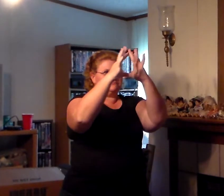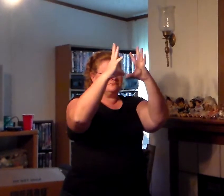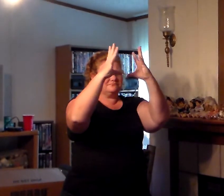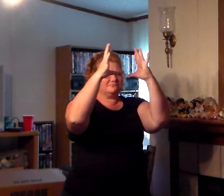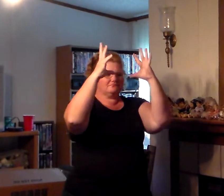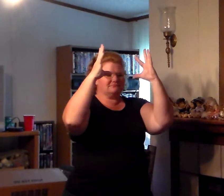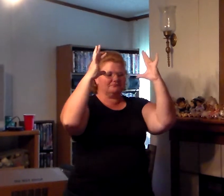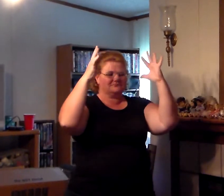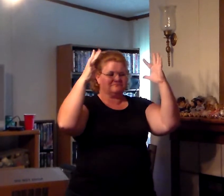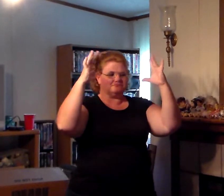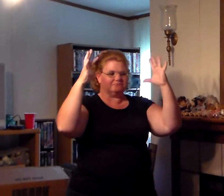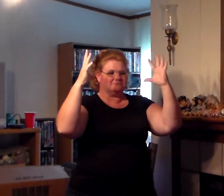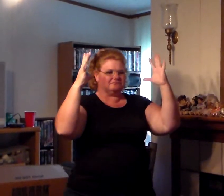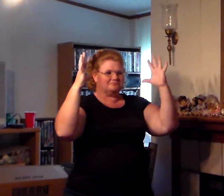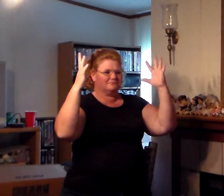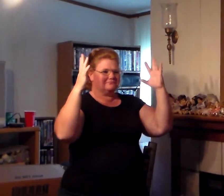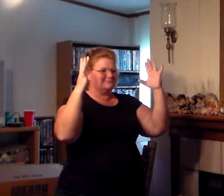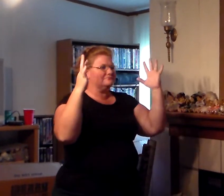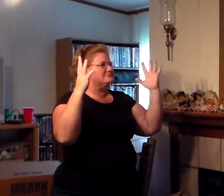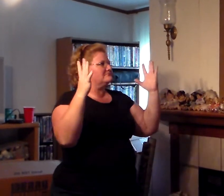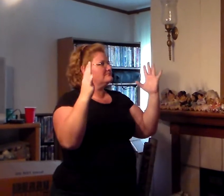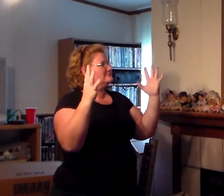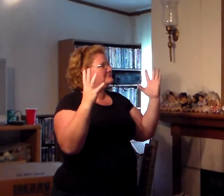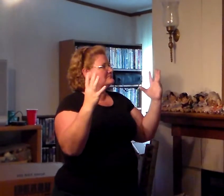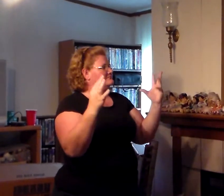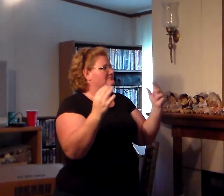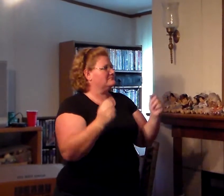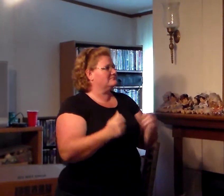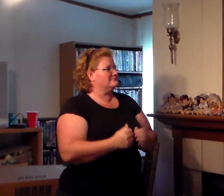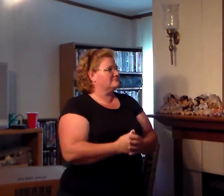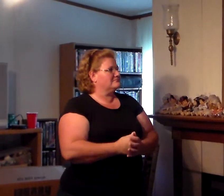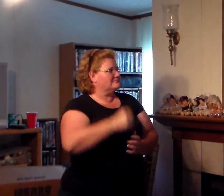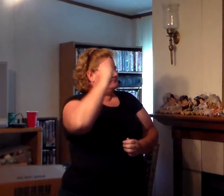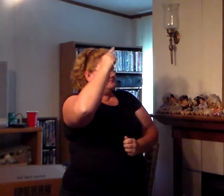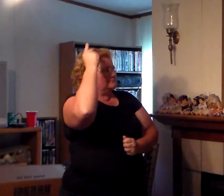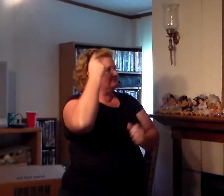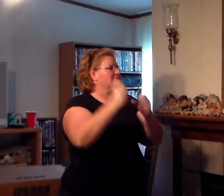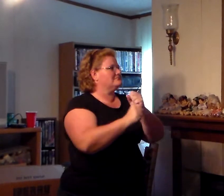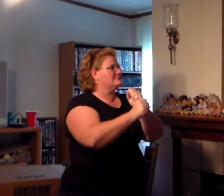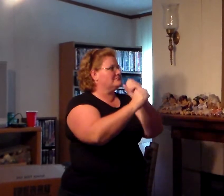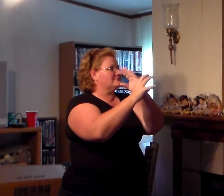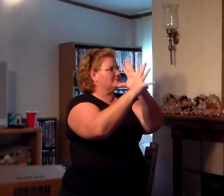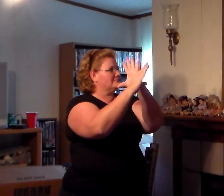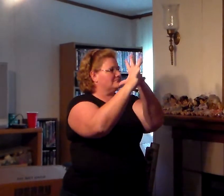Yeah I can only imagine